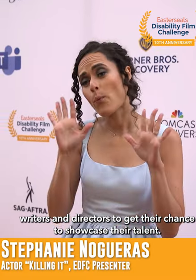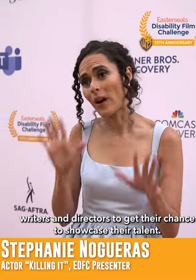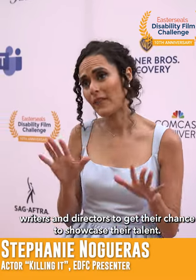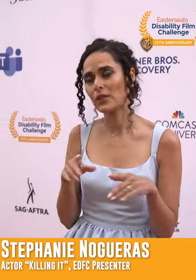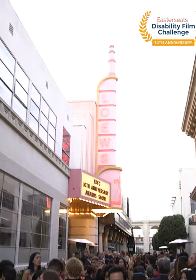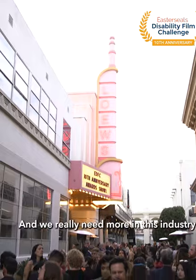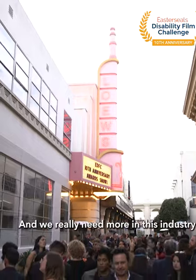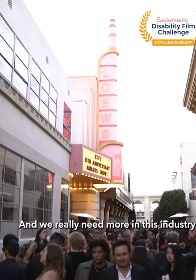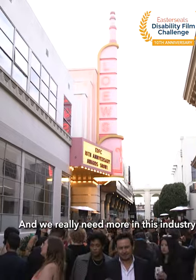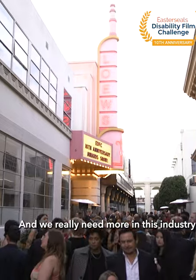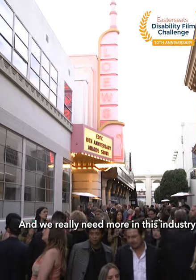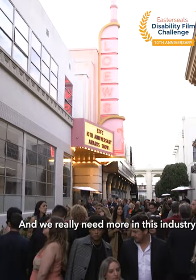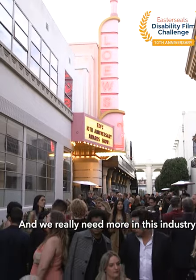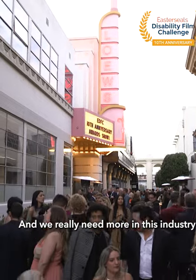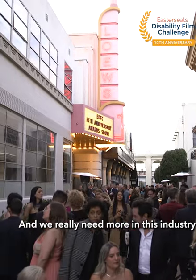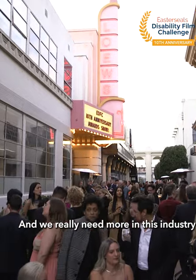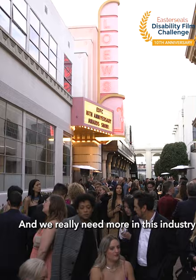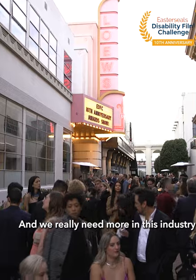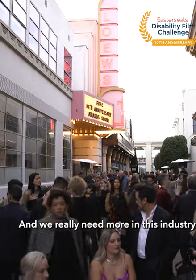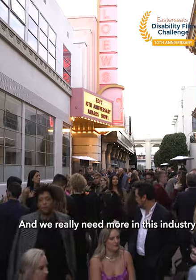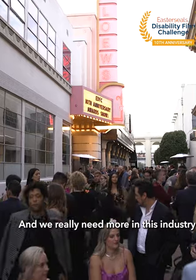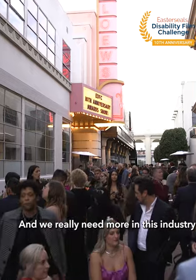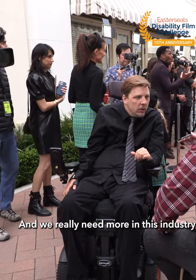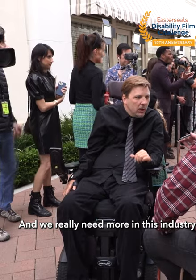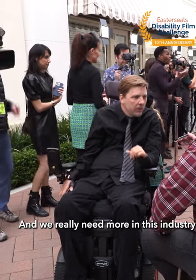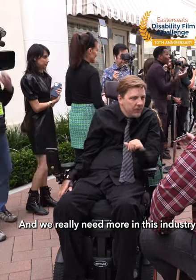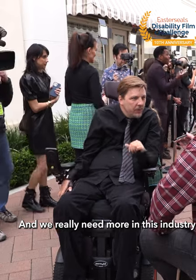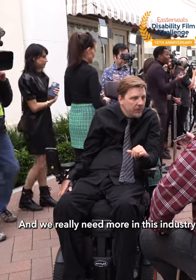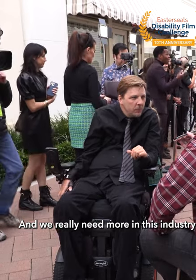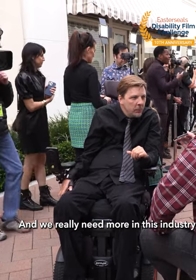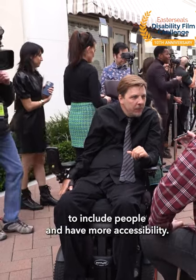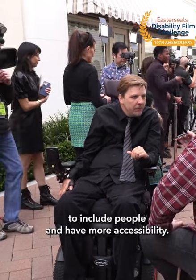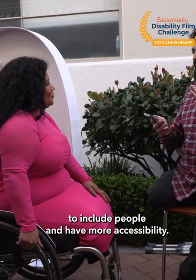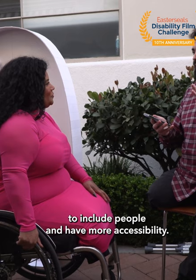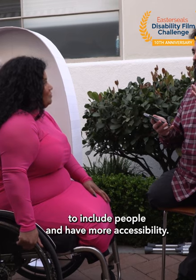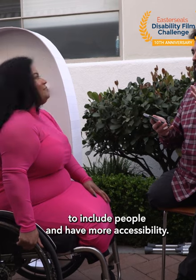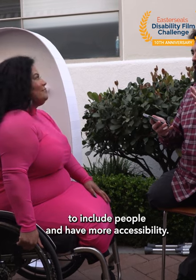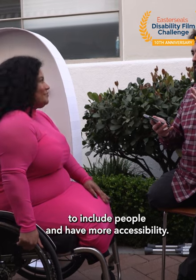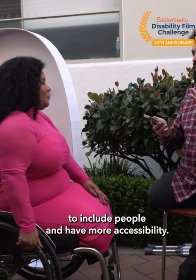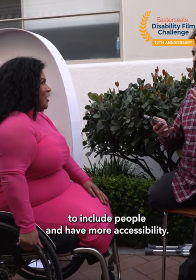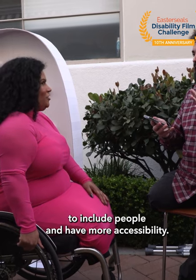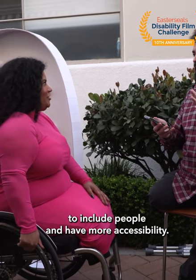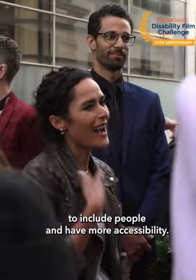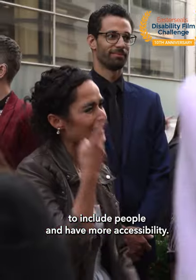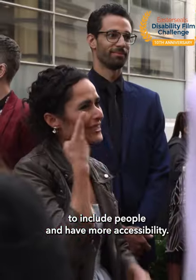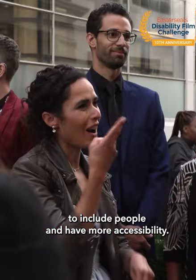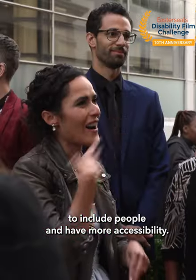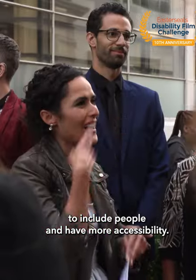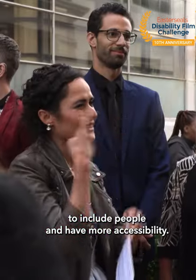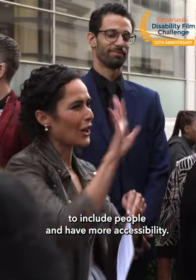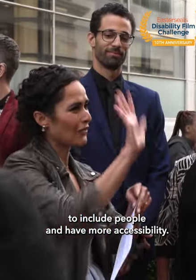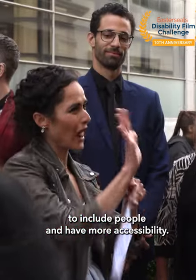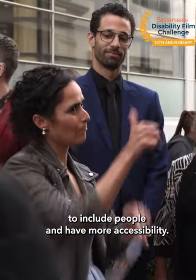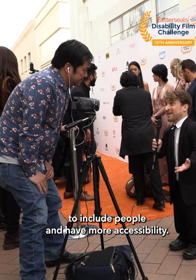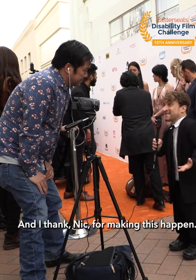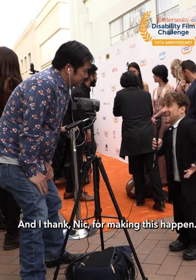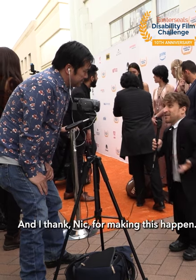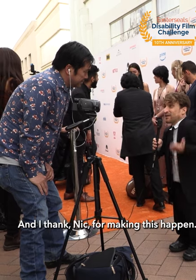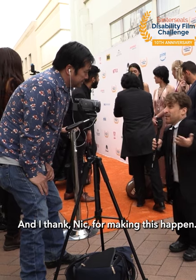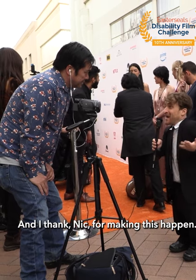talent and we really need more in this industry to include people and have more accessibility and I thank